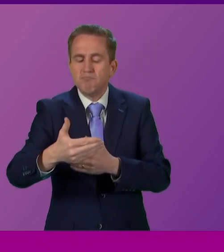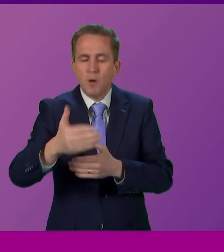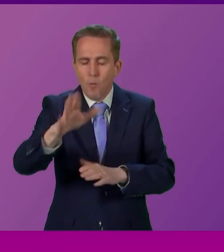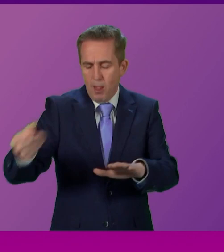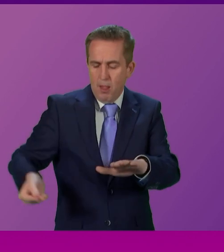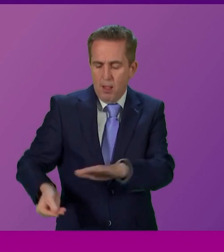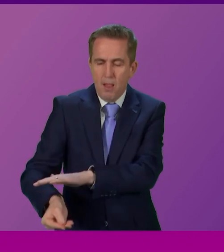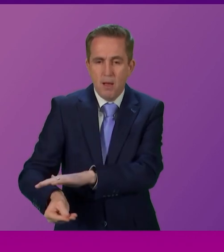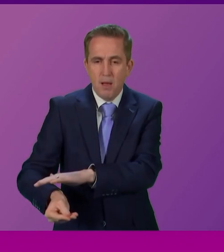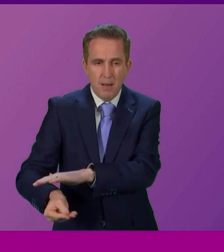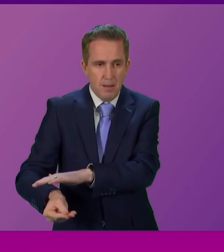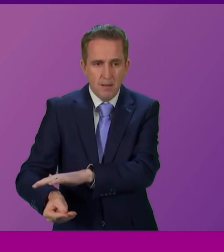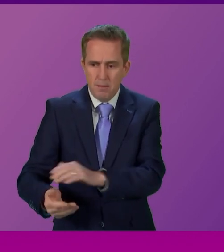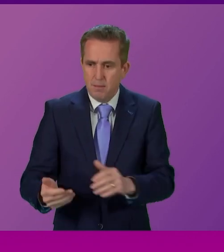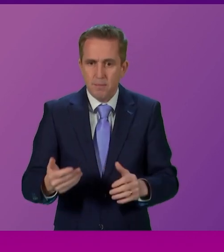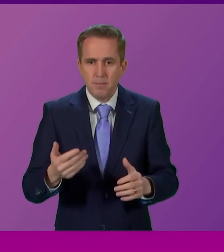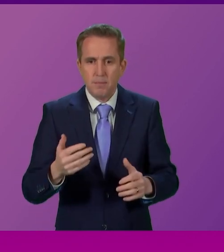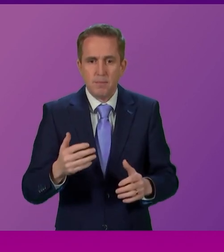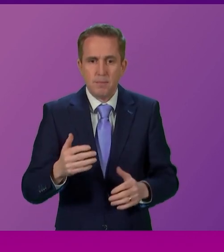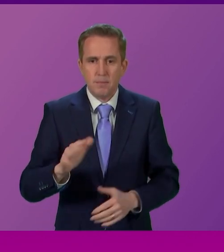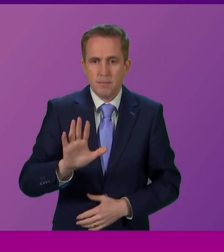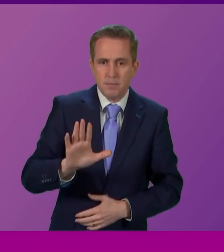why won't the SNP respect the result